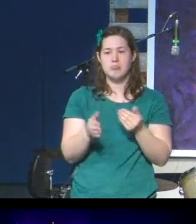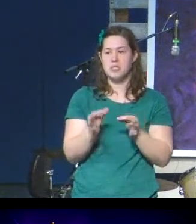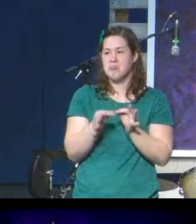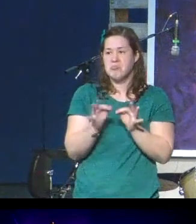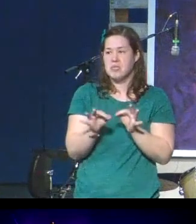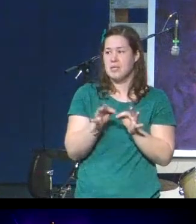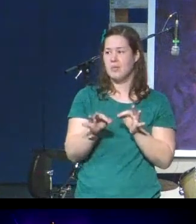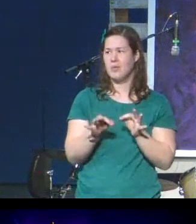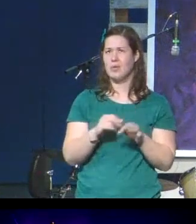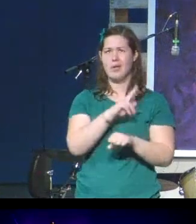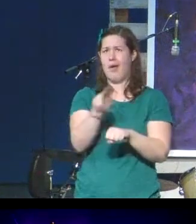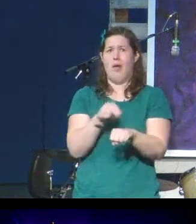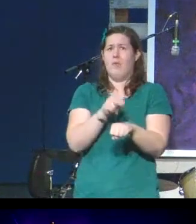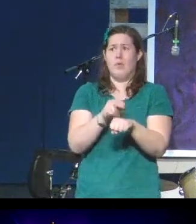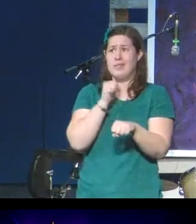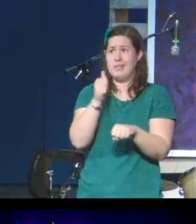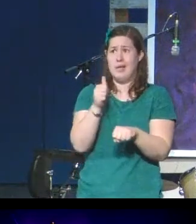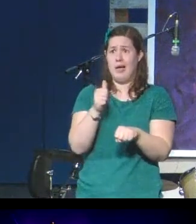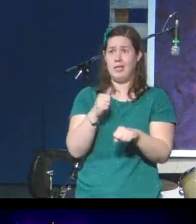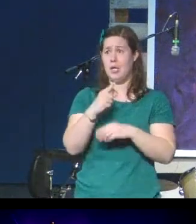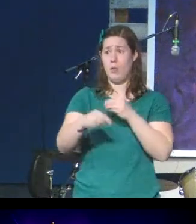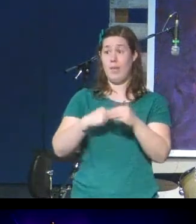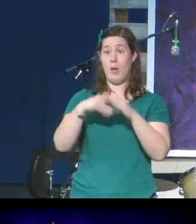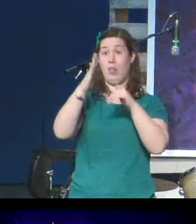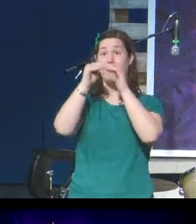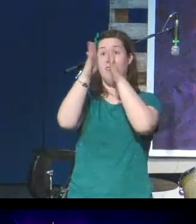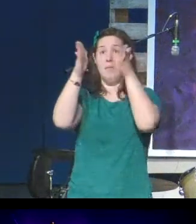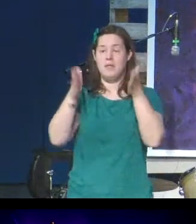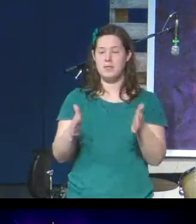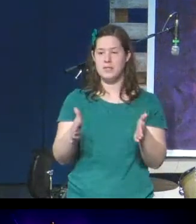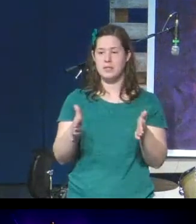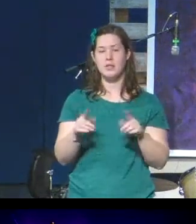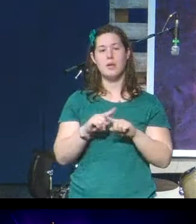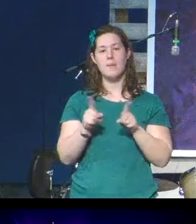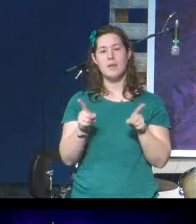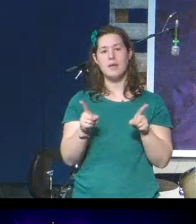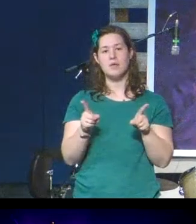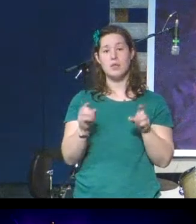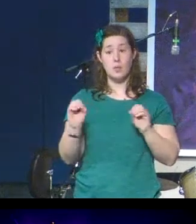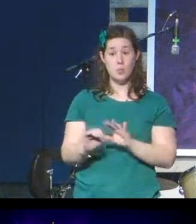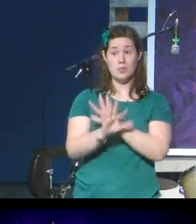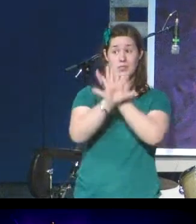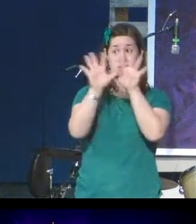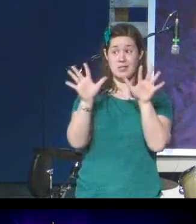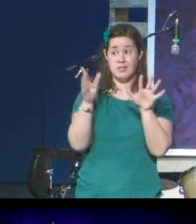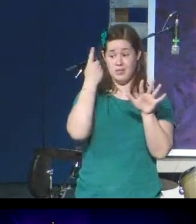us in our context, in our lives today? What, for us, is our physical temple?